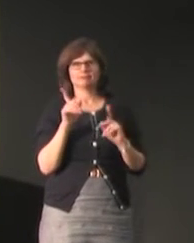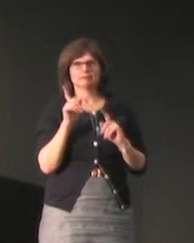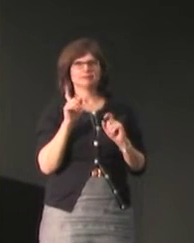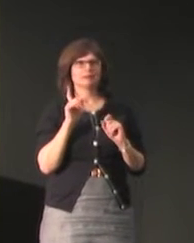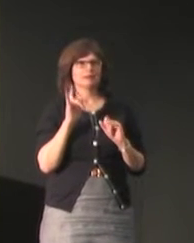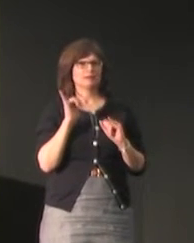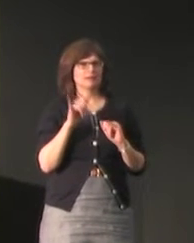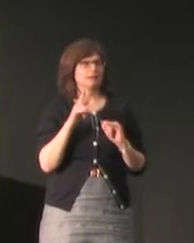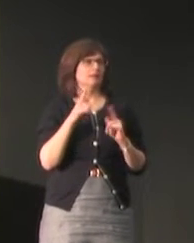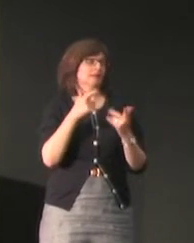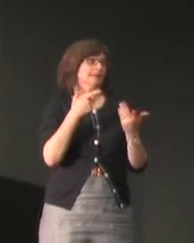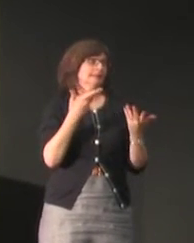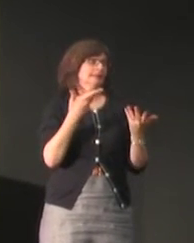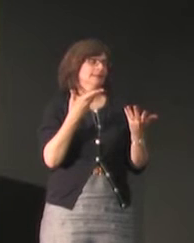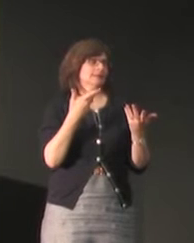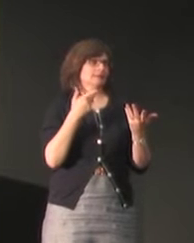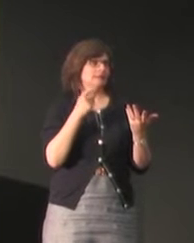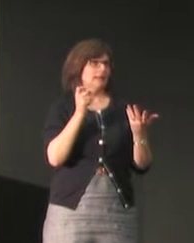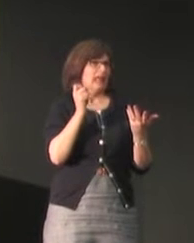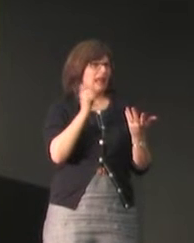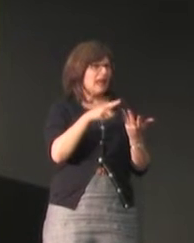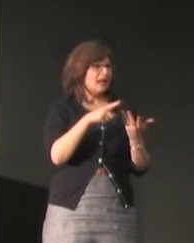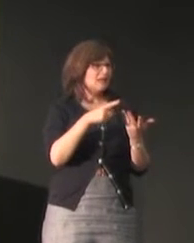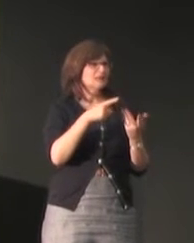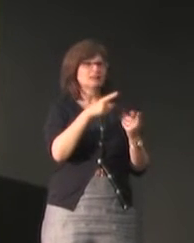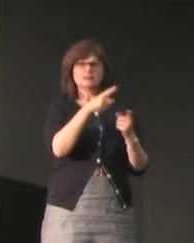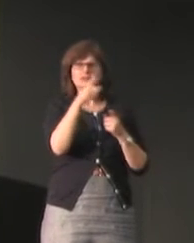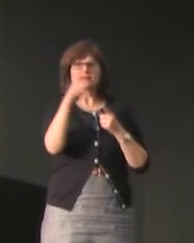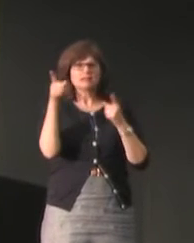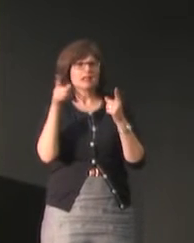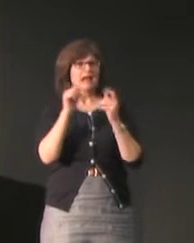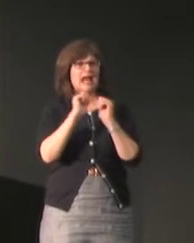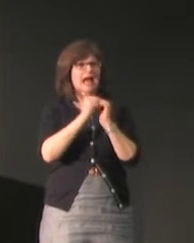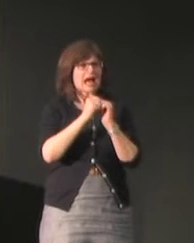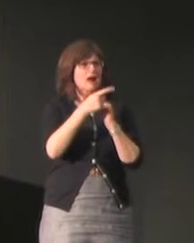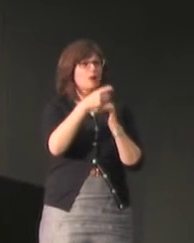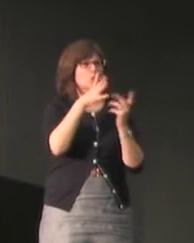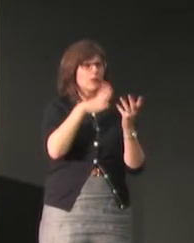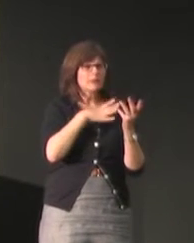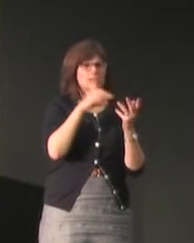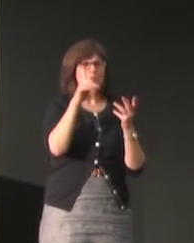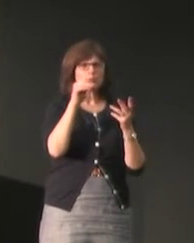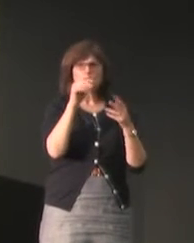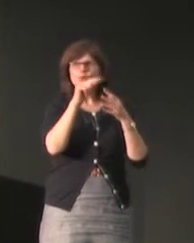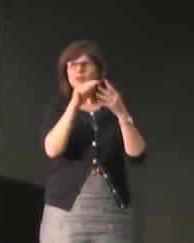I had a lot of questions at the beginning when I was first there but I didn't feel like I could ask them